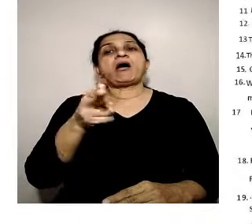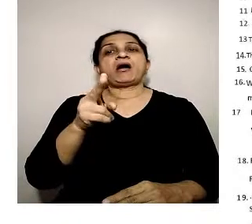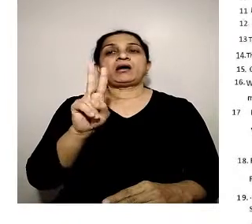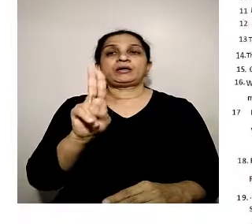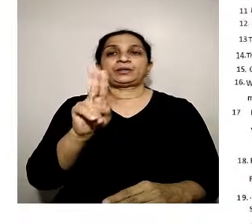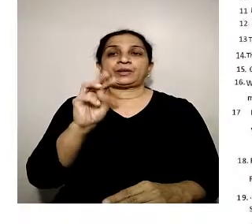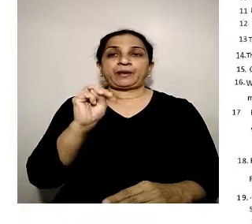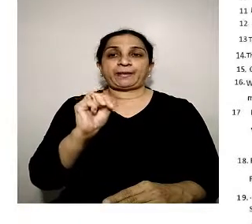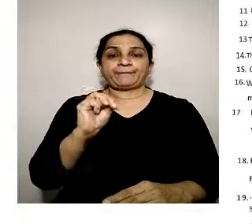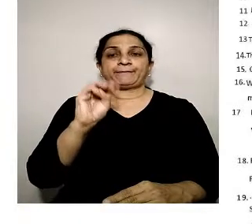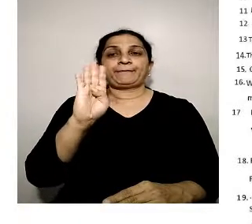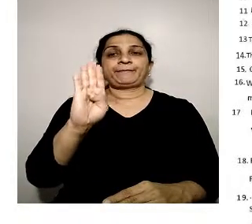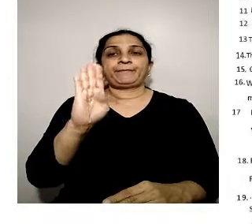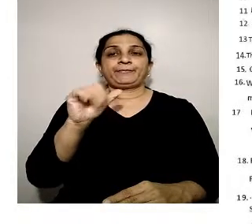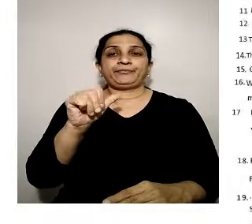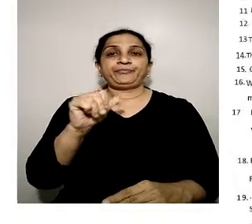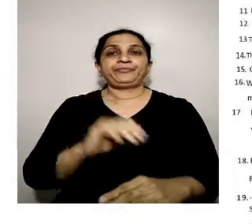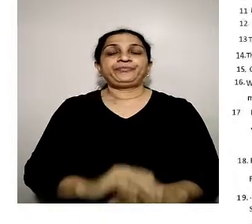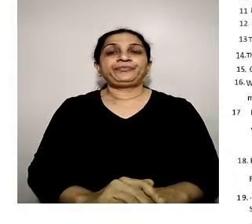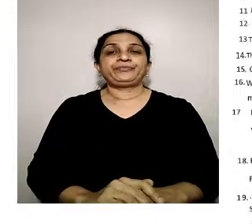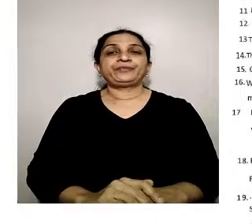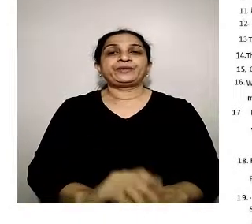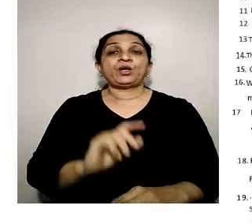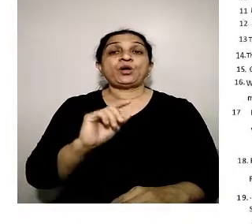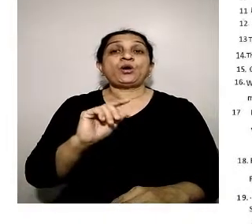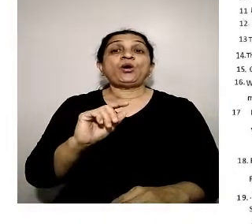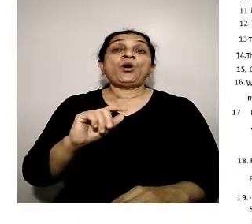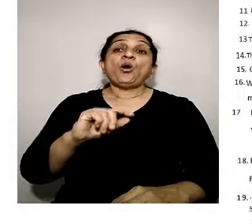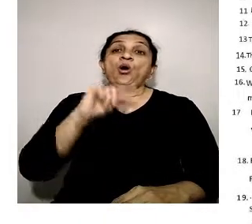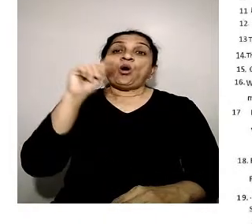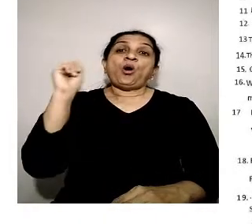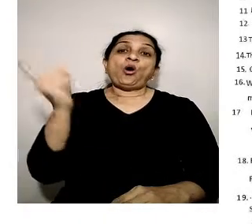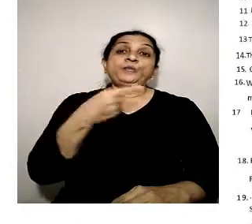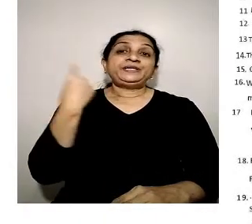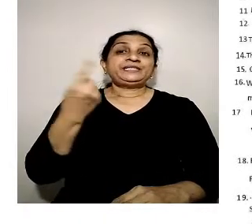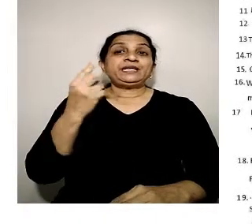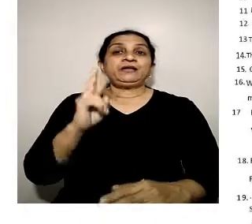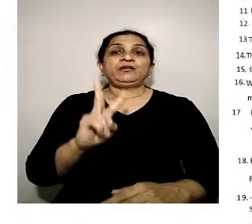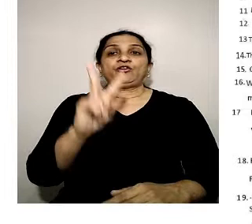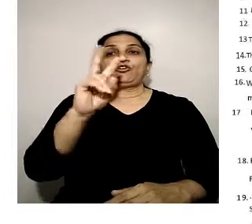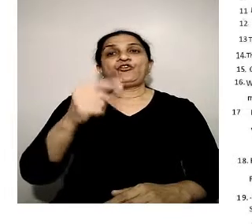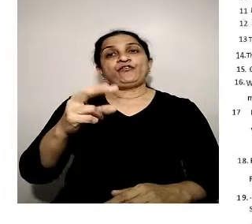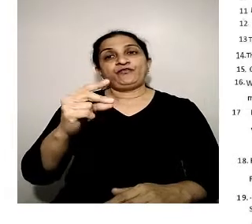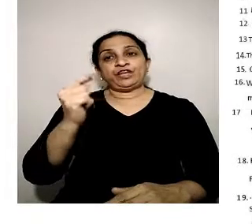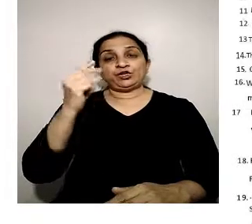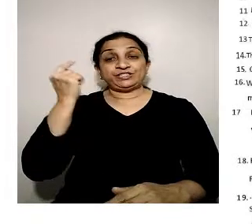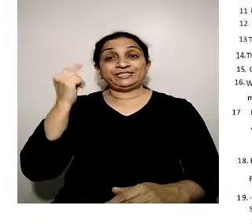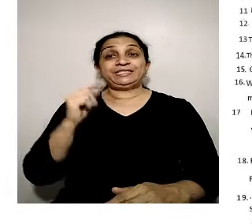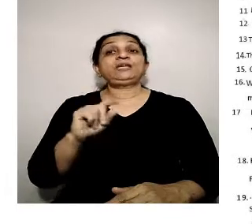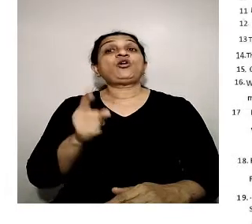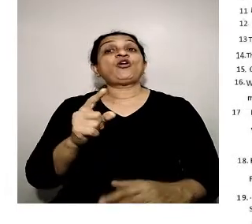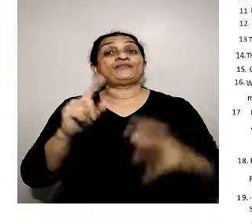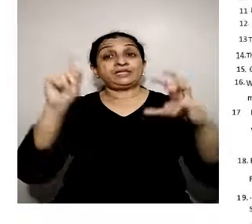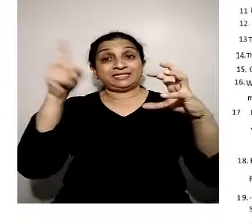Thumba. Fifteen. Orbital velocity of a satellite